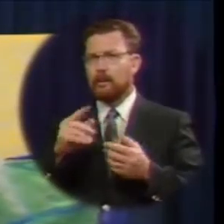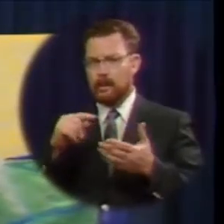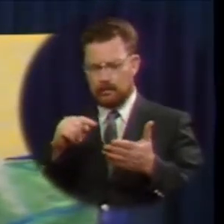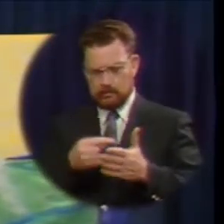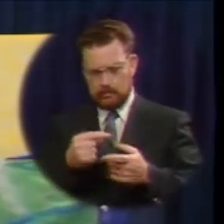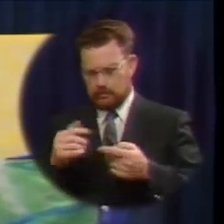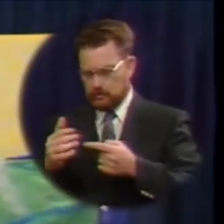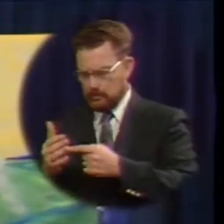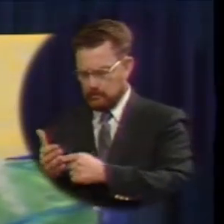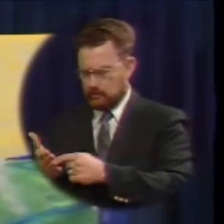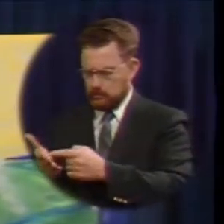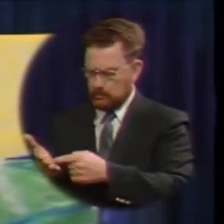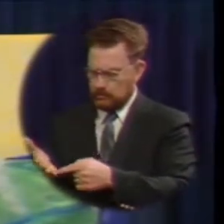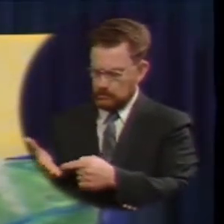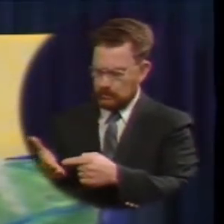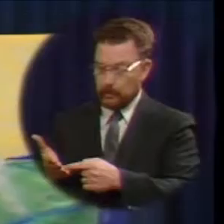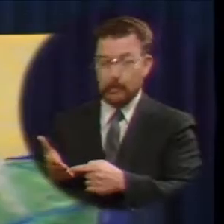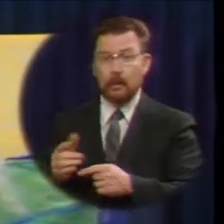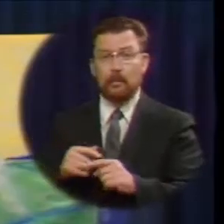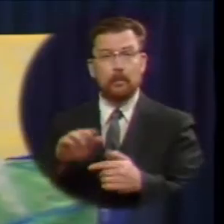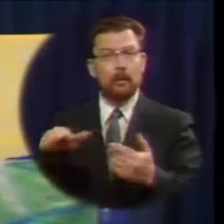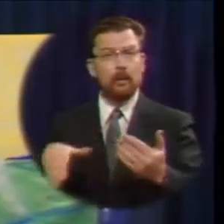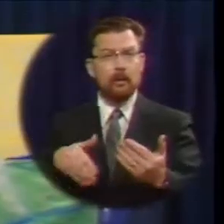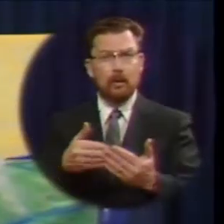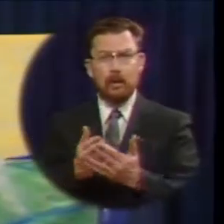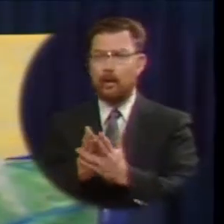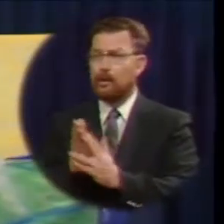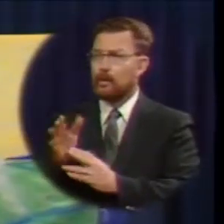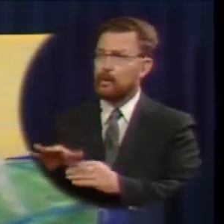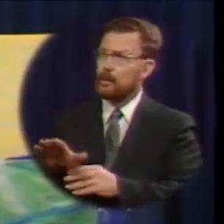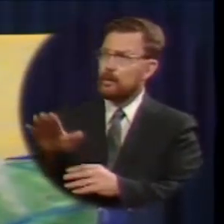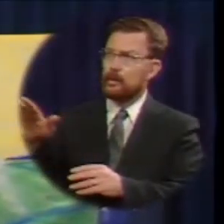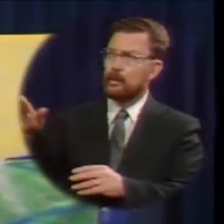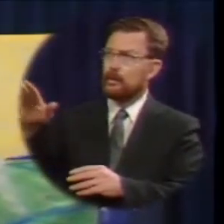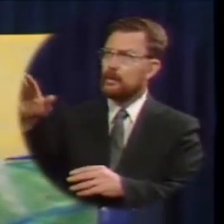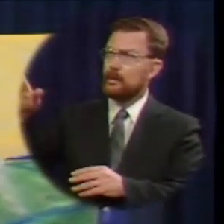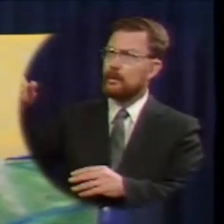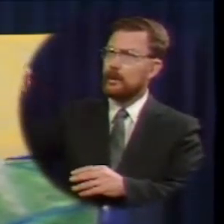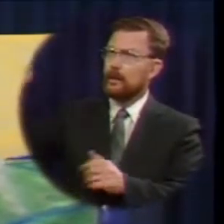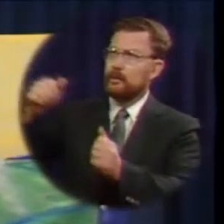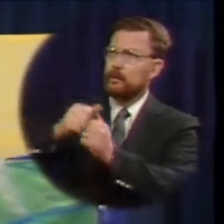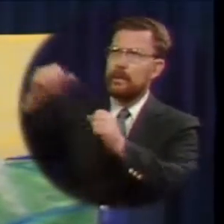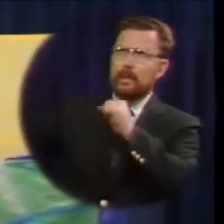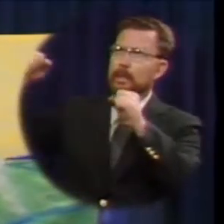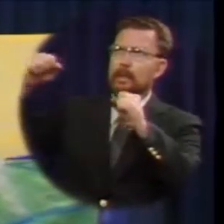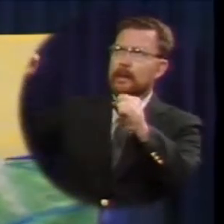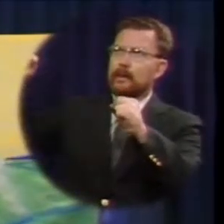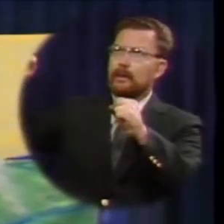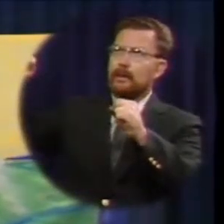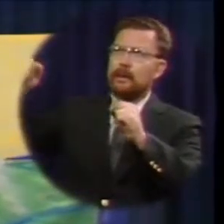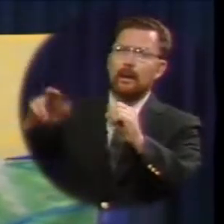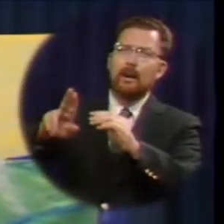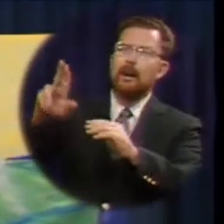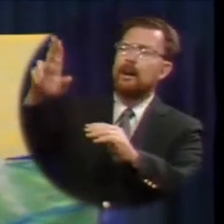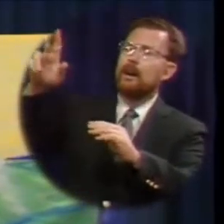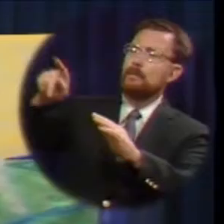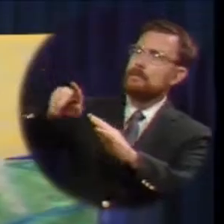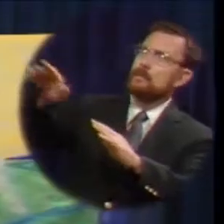a thorn but all through the mountains thunder riven and up from the rocky steep there